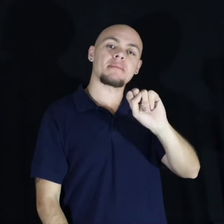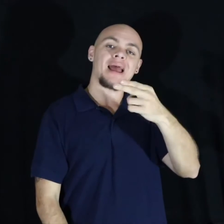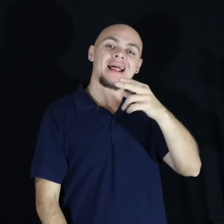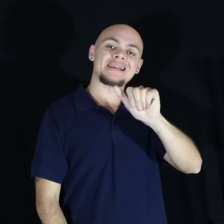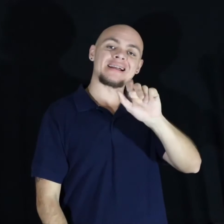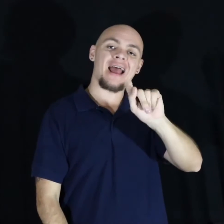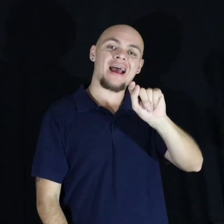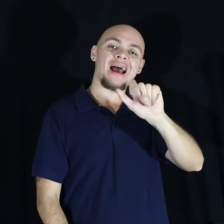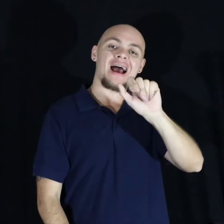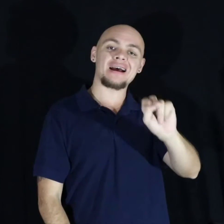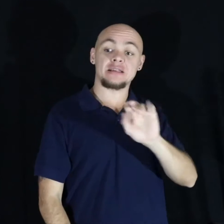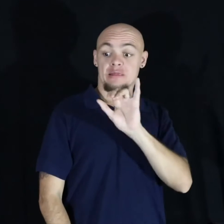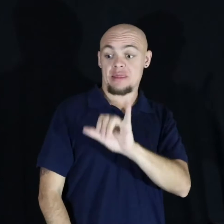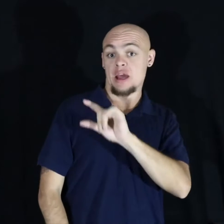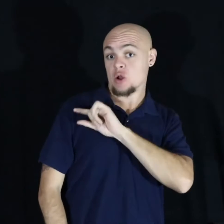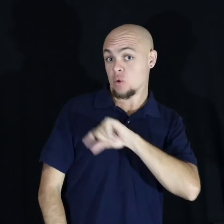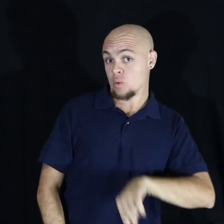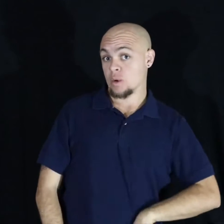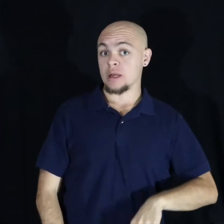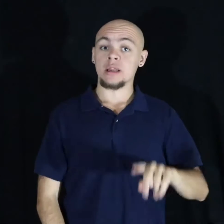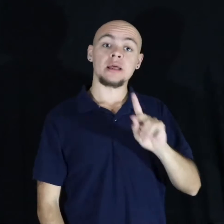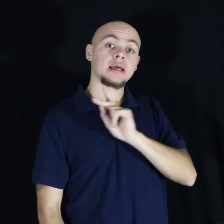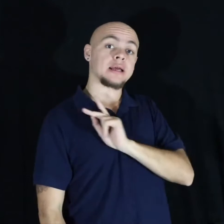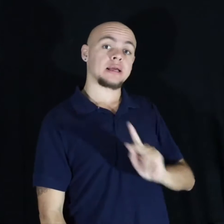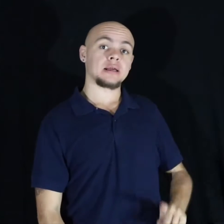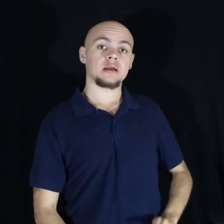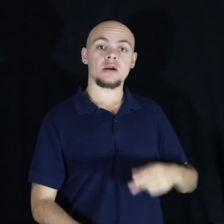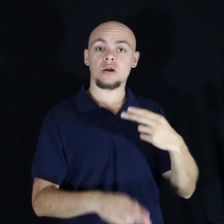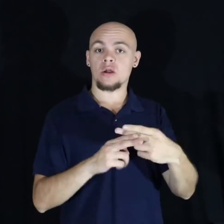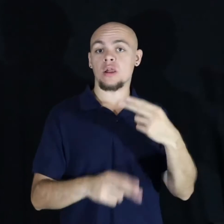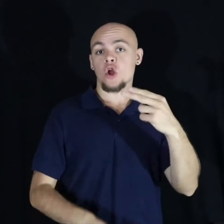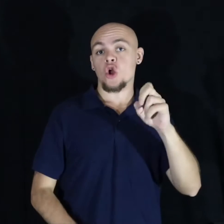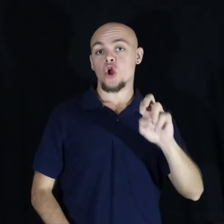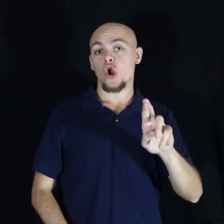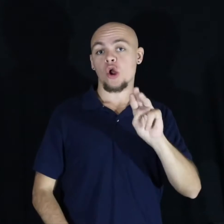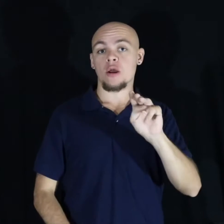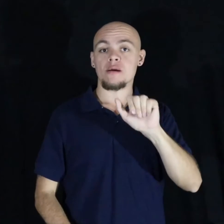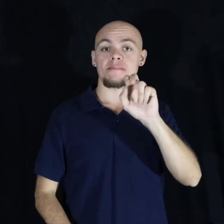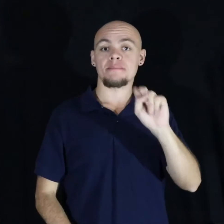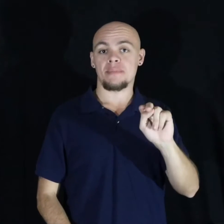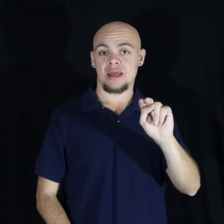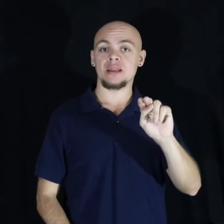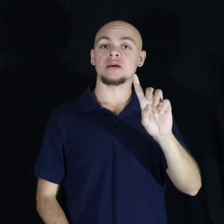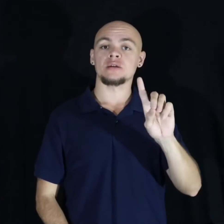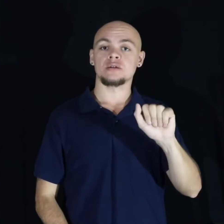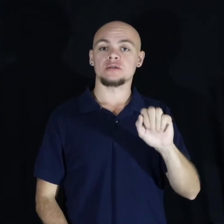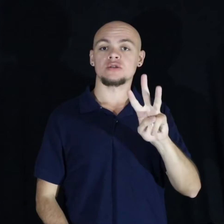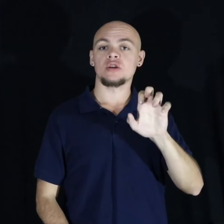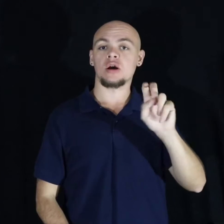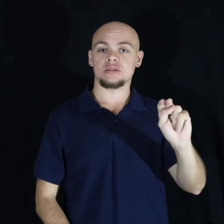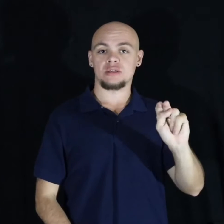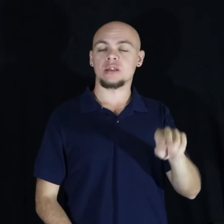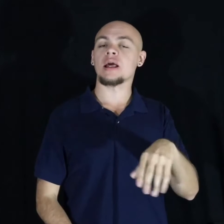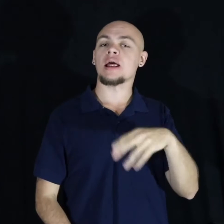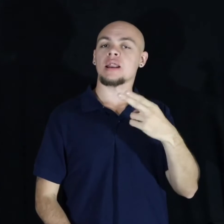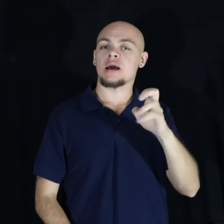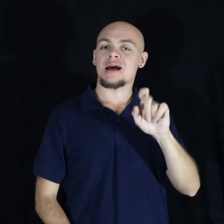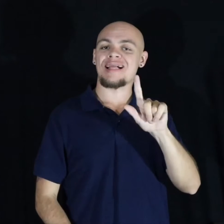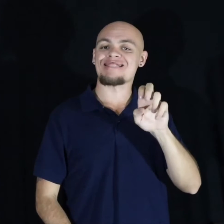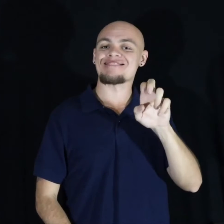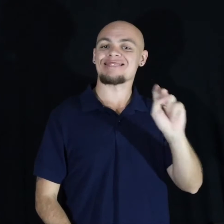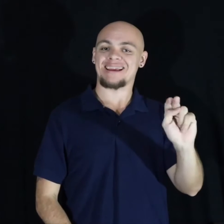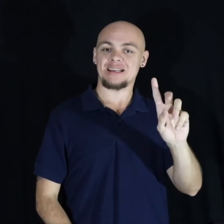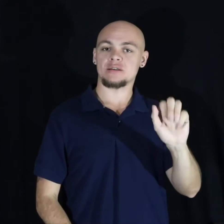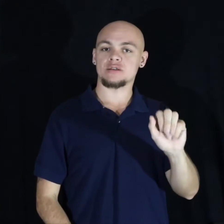And that queen and that king was named Herman Dolce Sr. and Felina Dolce. They wanted to give a better life